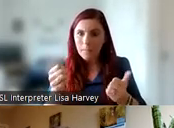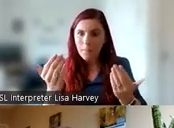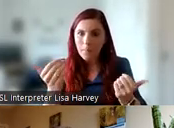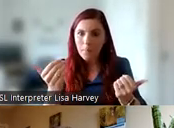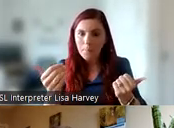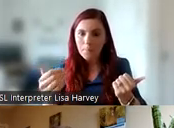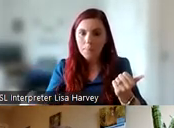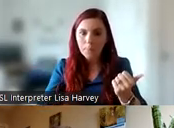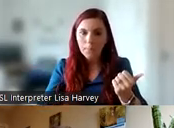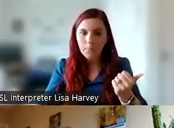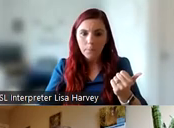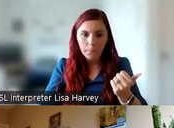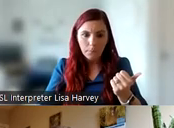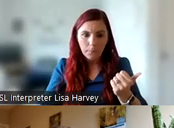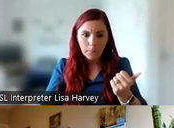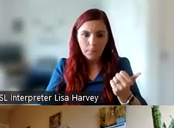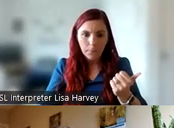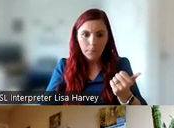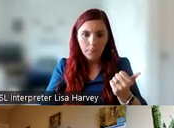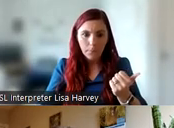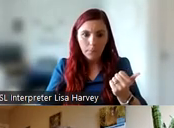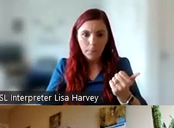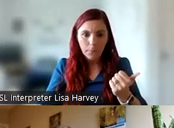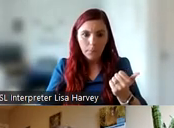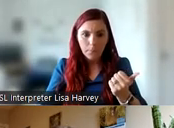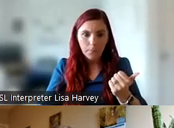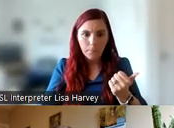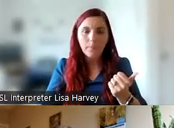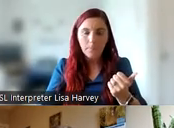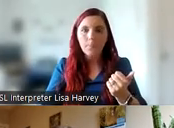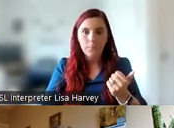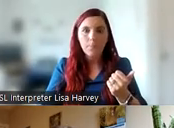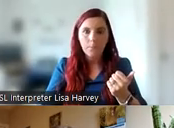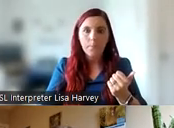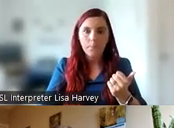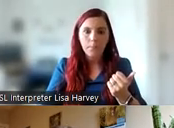that they can see yourself and the Irish language interpreter.